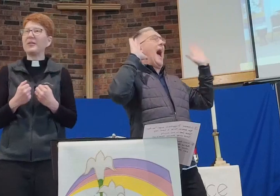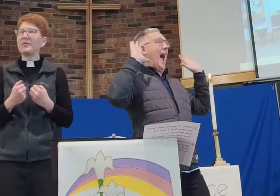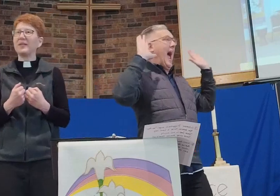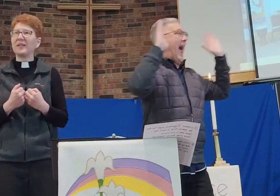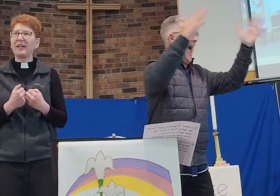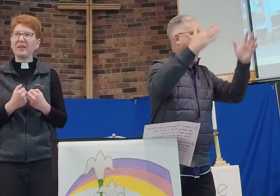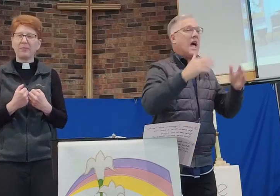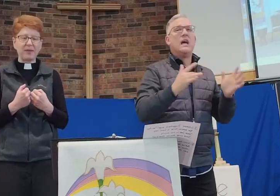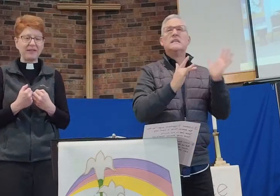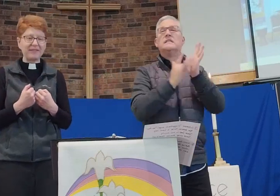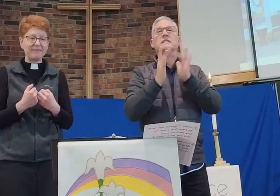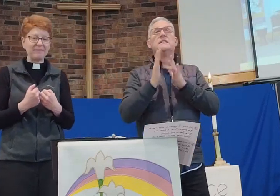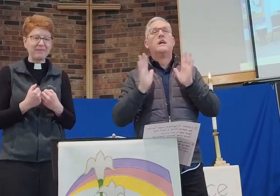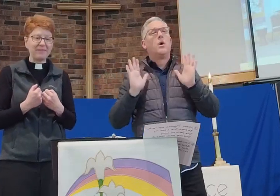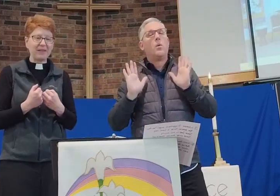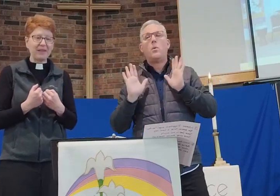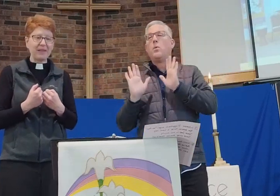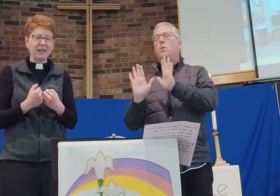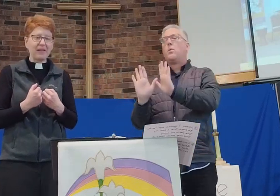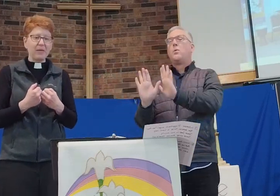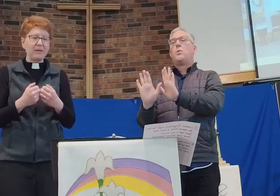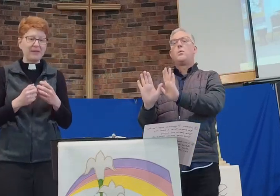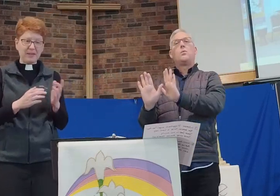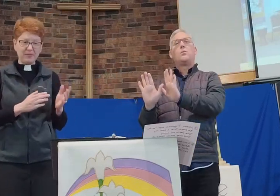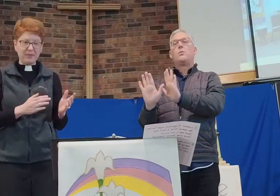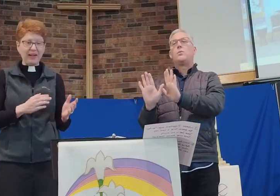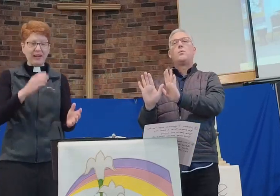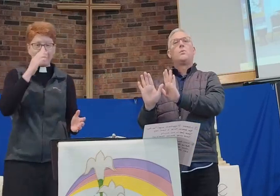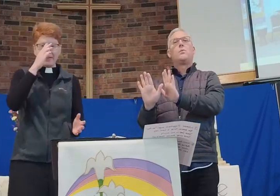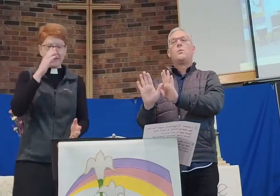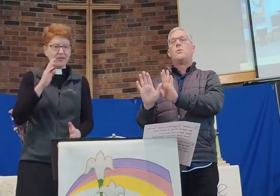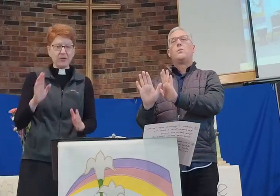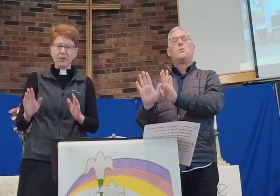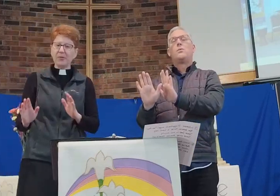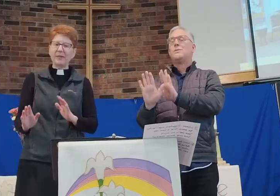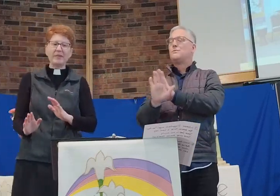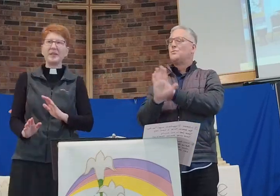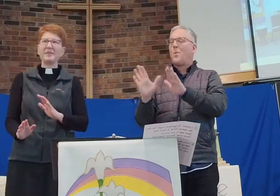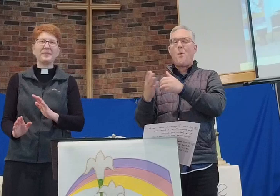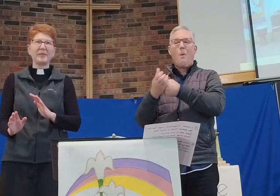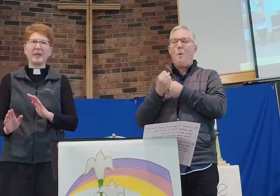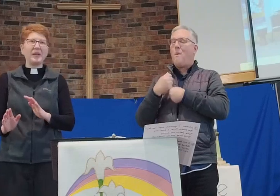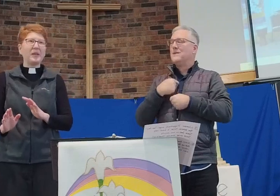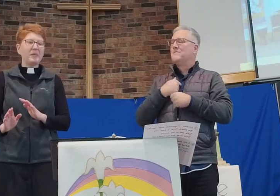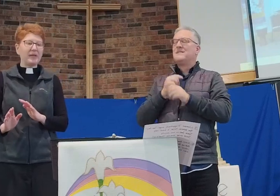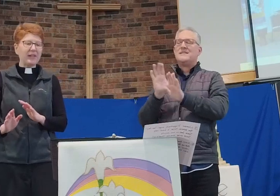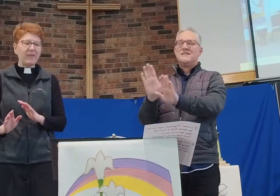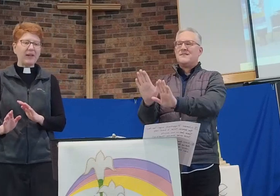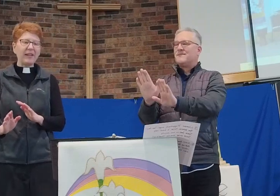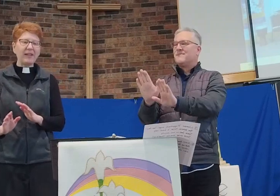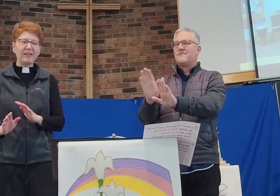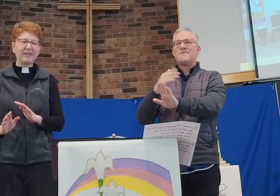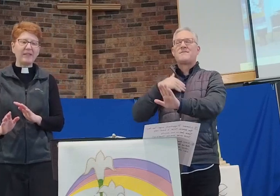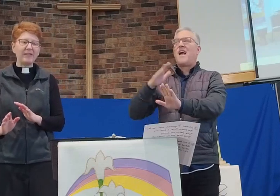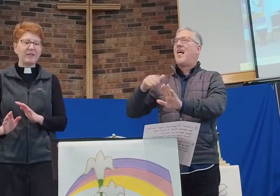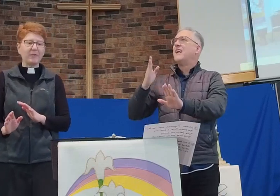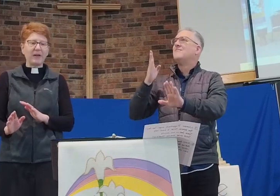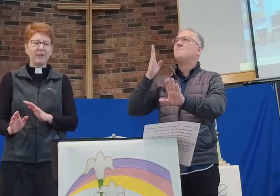into a tight embrace. He stepped away and said, don't hold on to me, because I have not yet ascended to the Father.